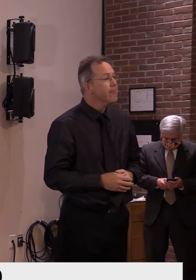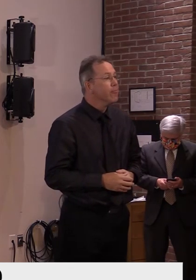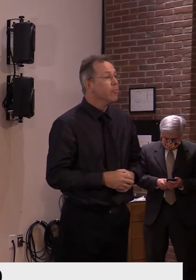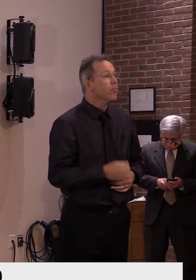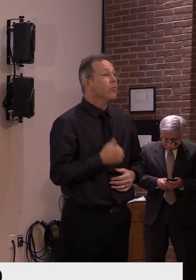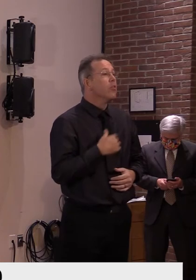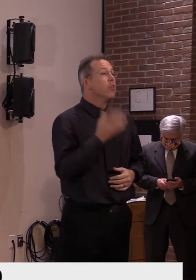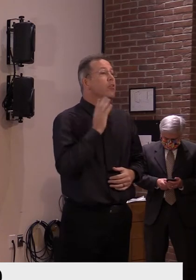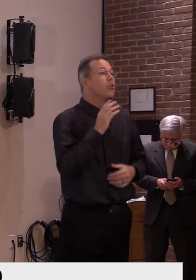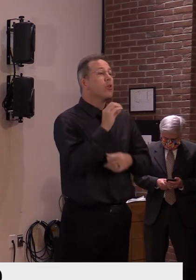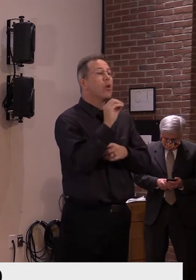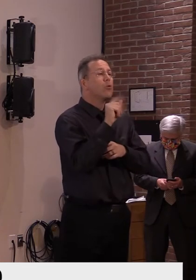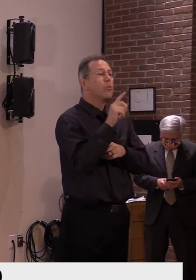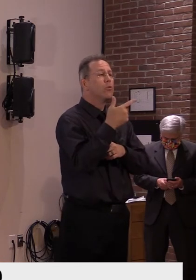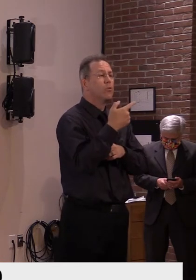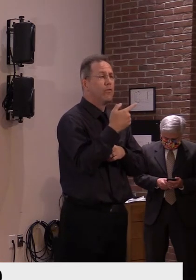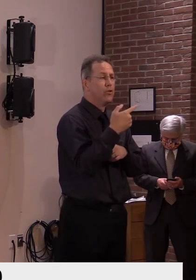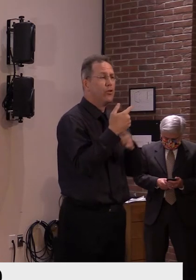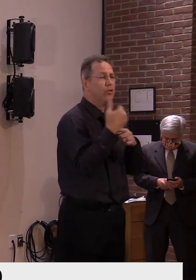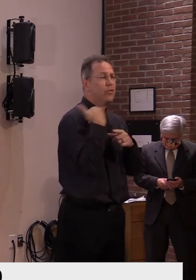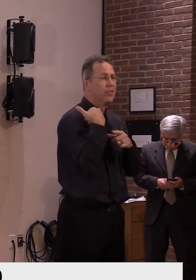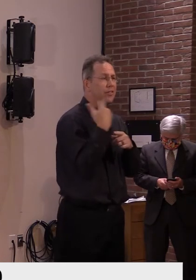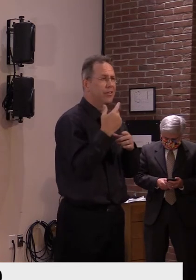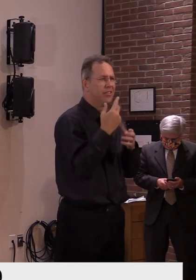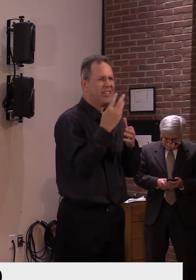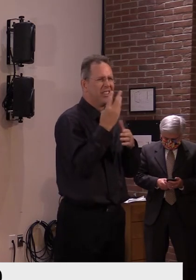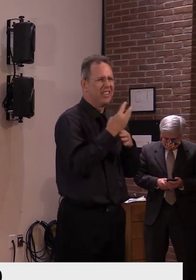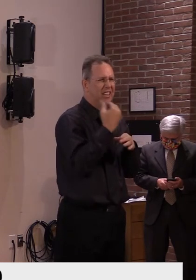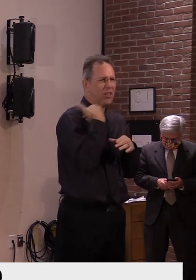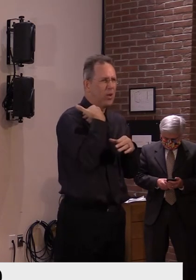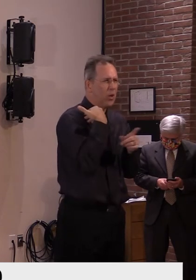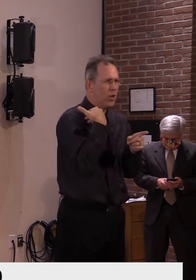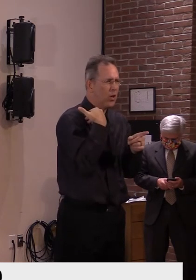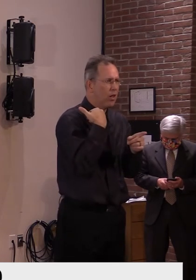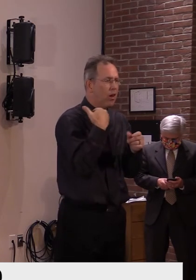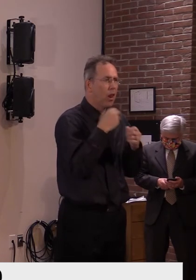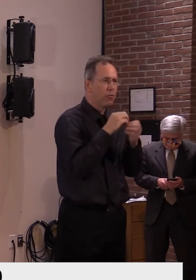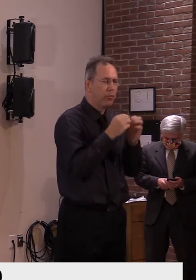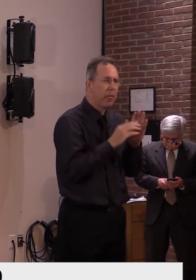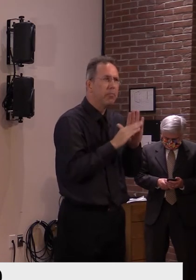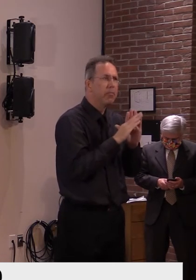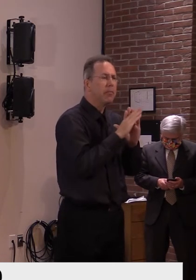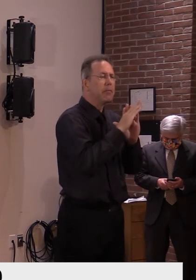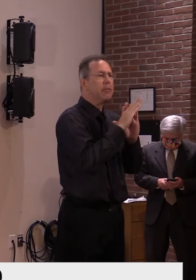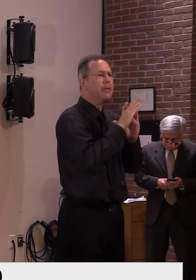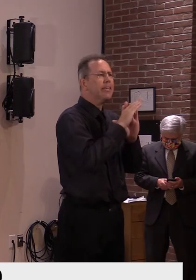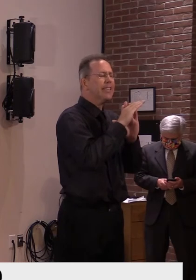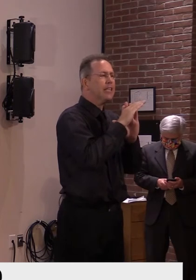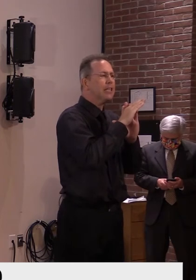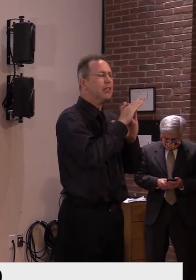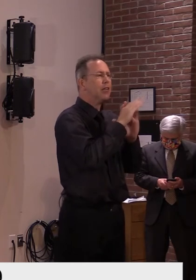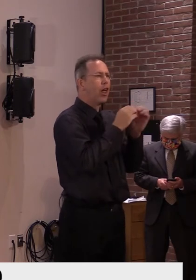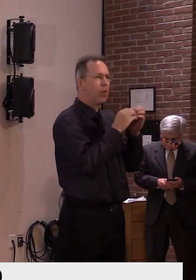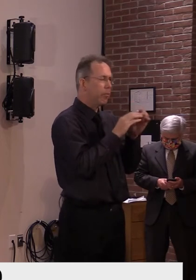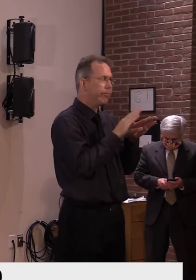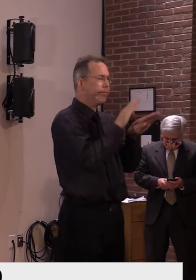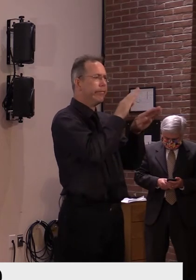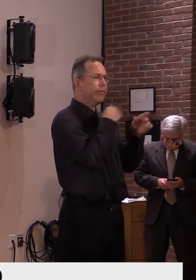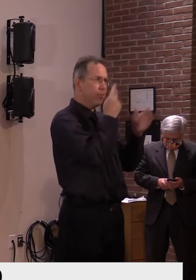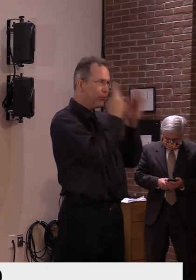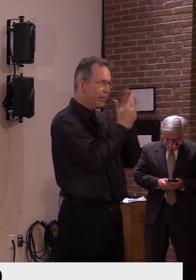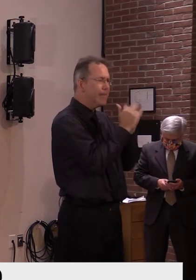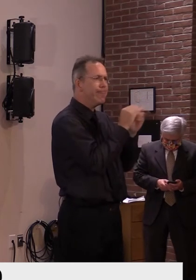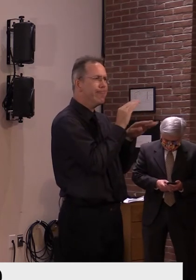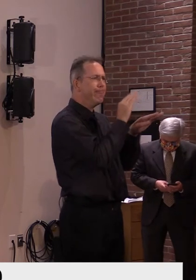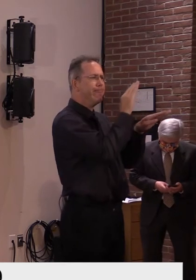21st, you know, just six days ago, it was markedly different than the one that's forecasted for today. So if we can have the forecast change that